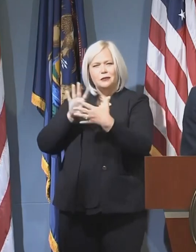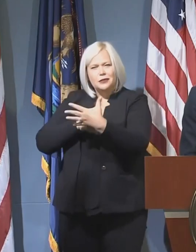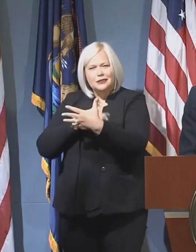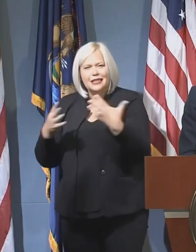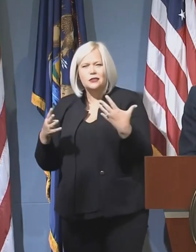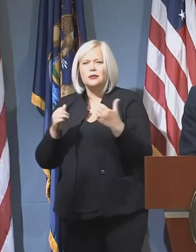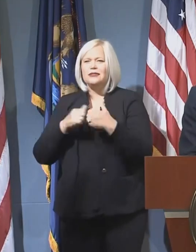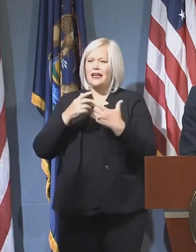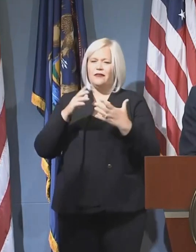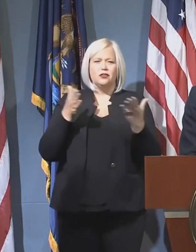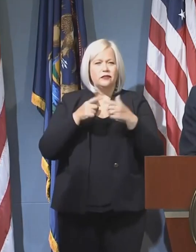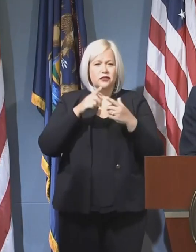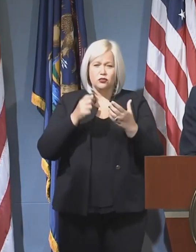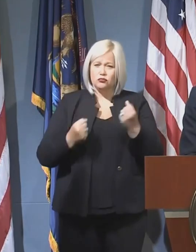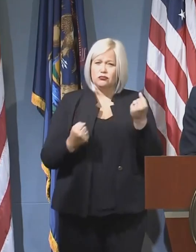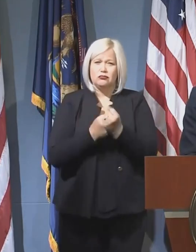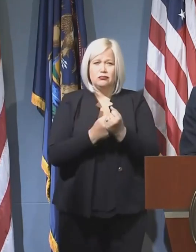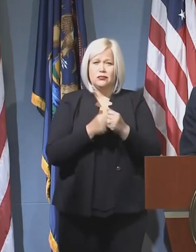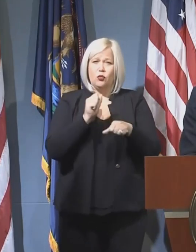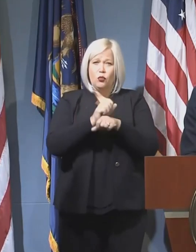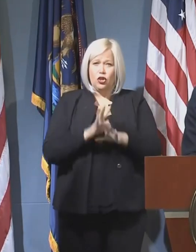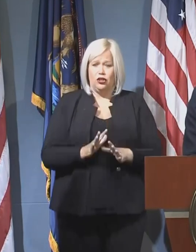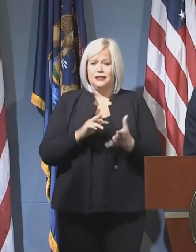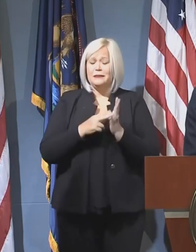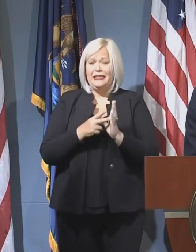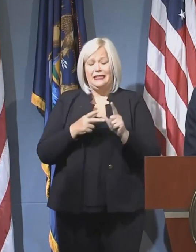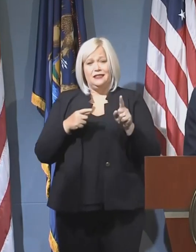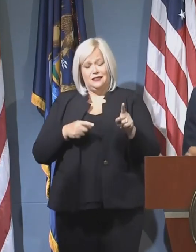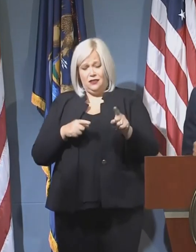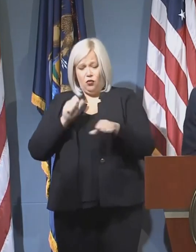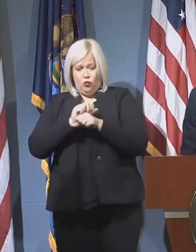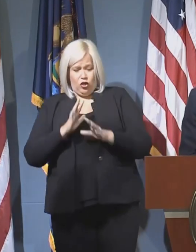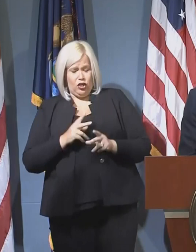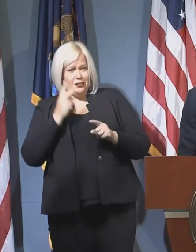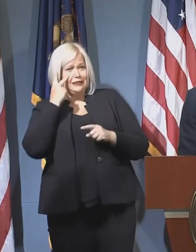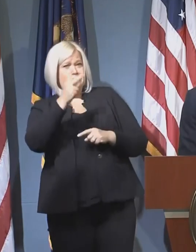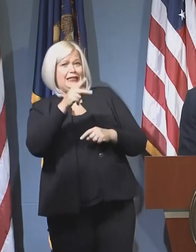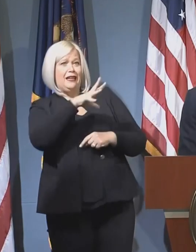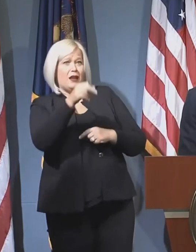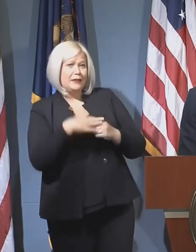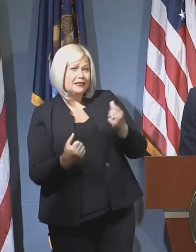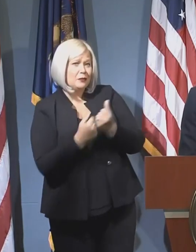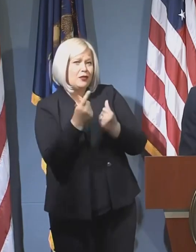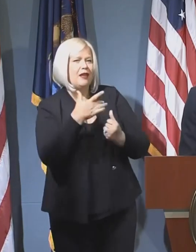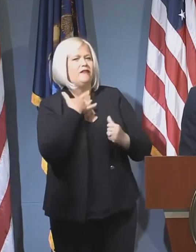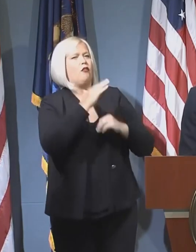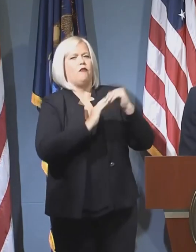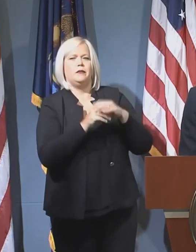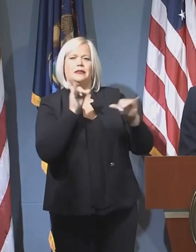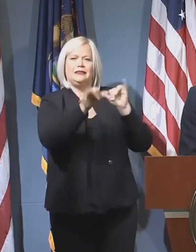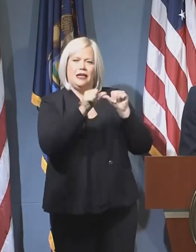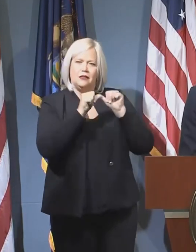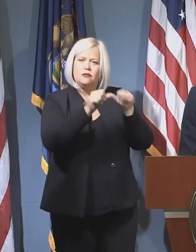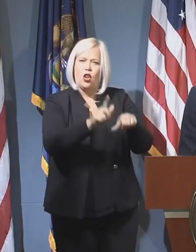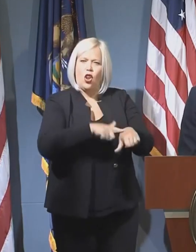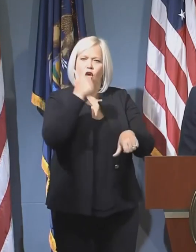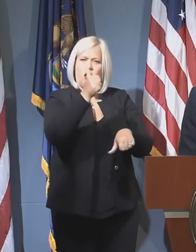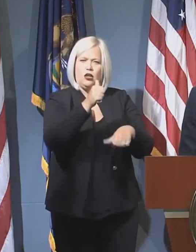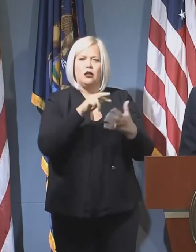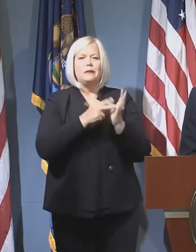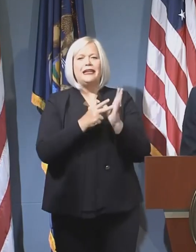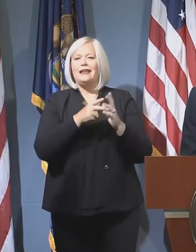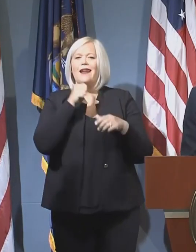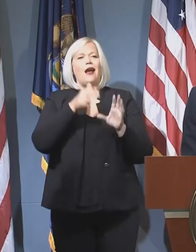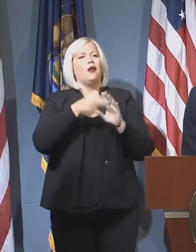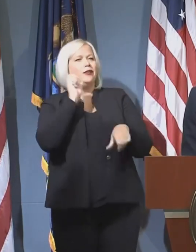support services, they're building bonds of goodwill that are going to help that team grow and be stronger. It's going to lead to lower